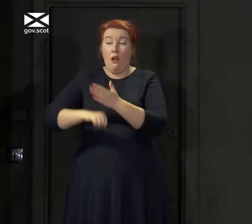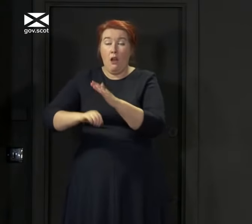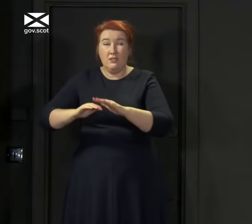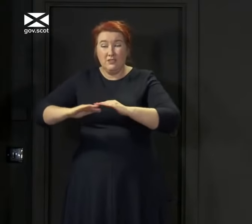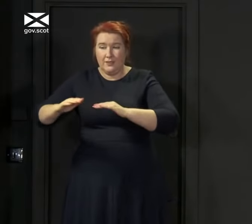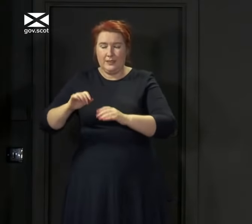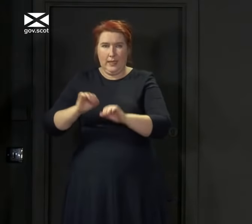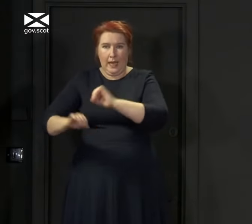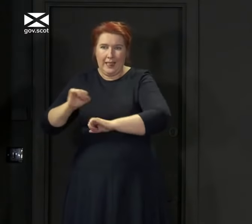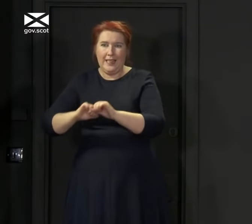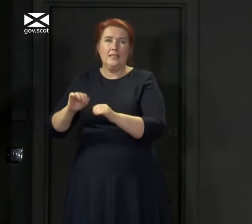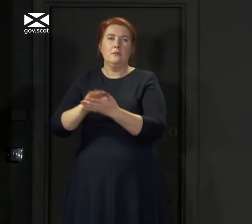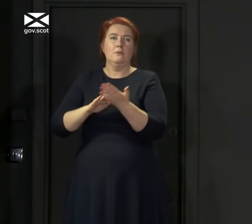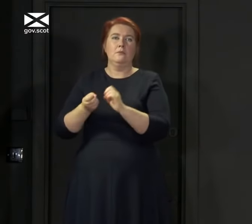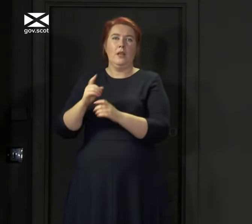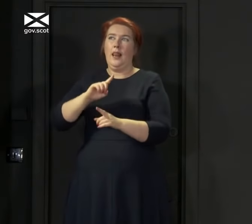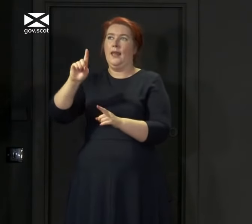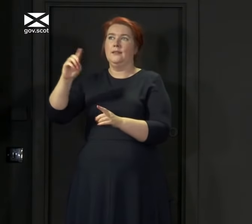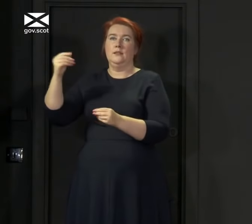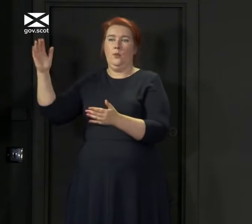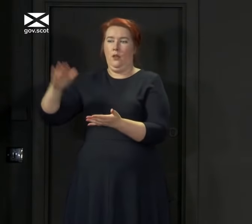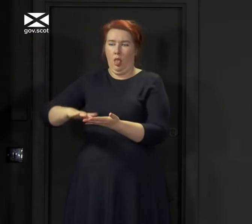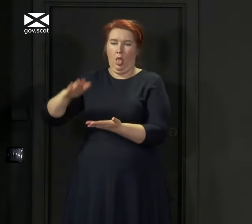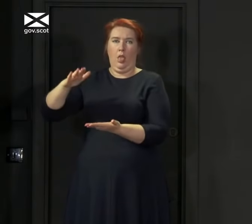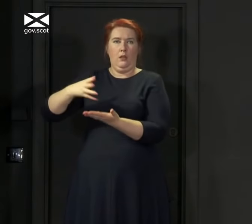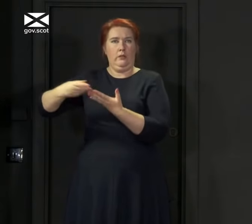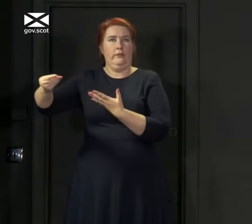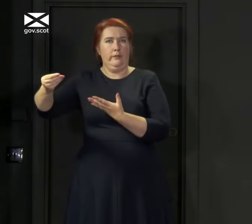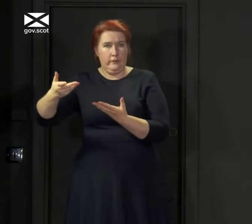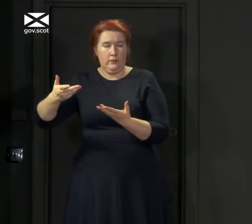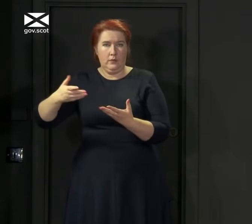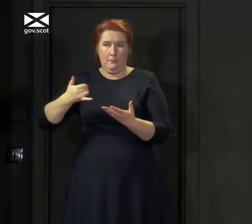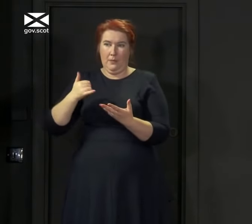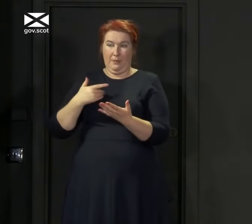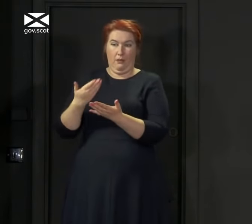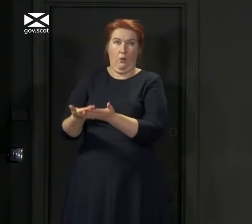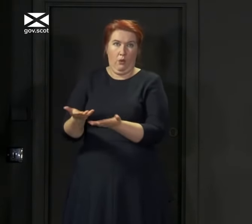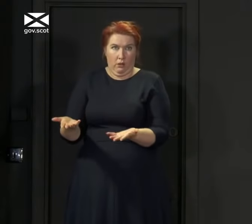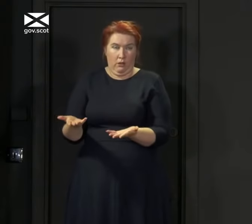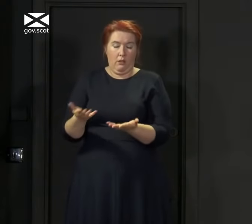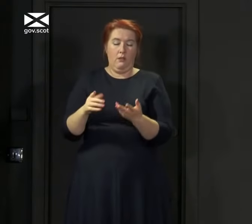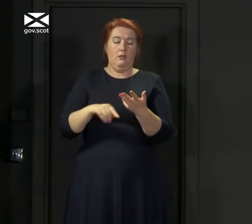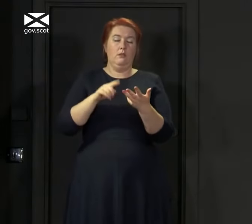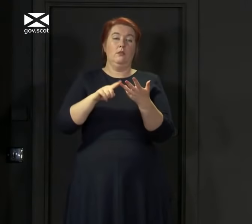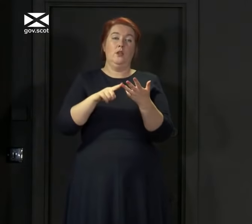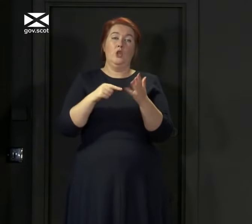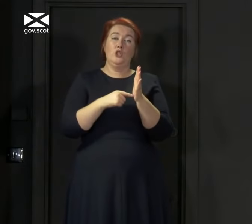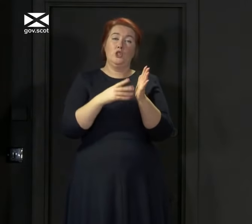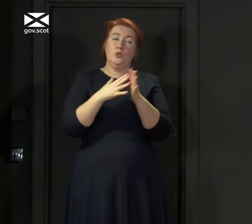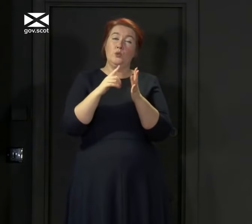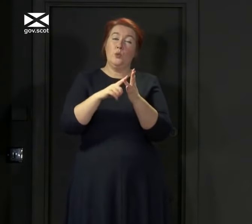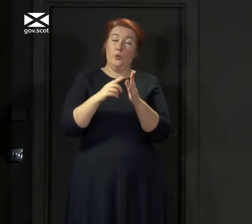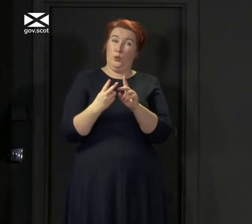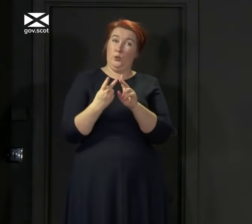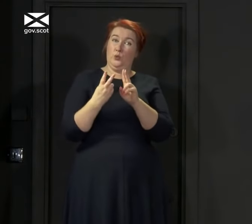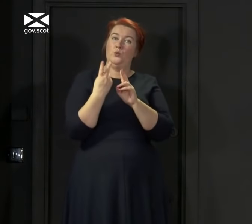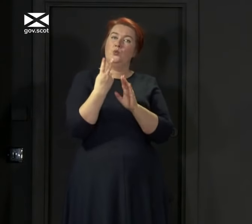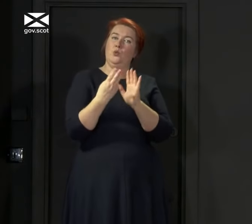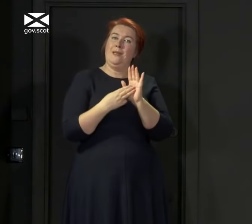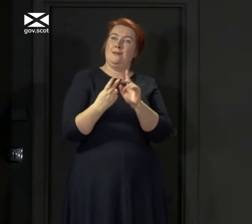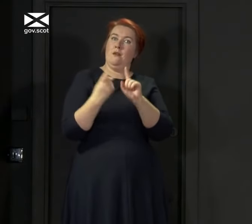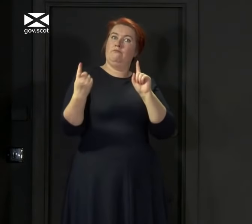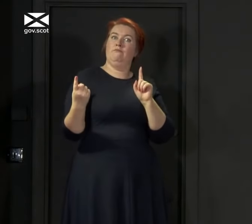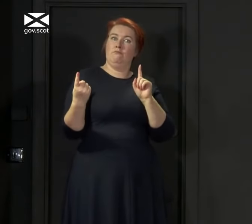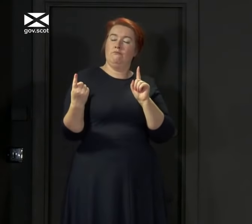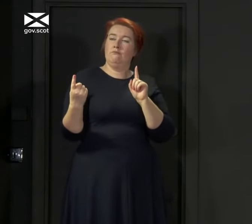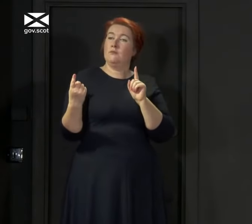you clean it so that somebody else is not picking the virus up off that if you have left it there. Two metres distancing. Every time you're with